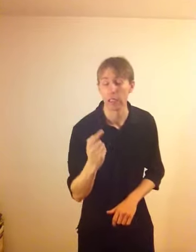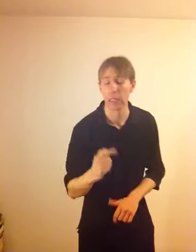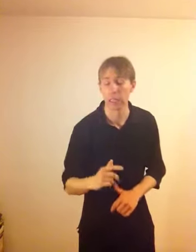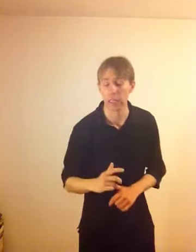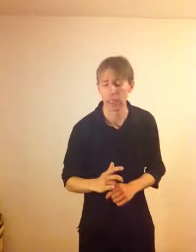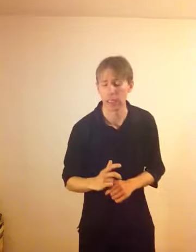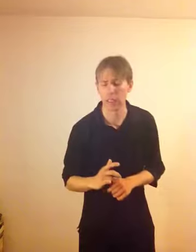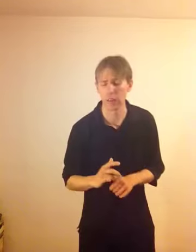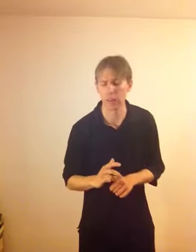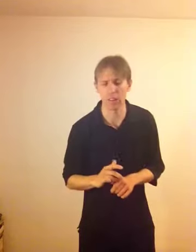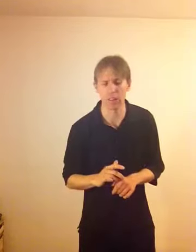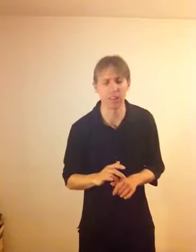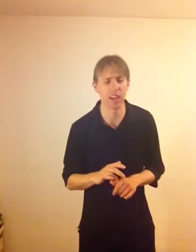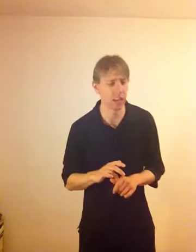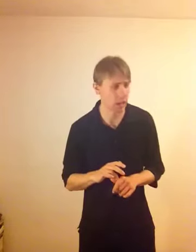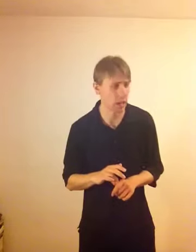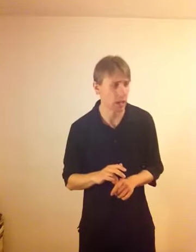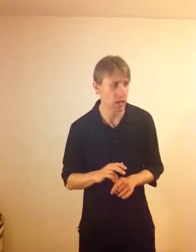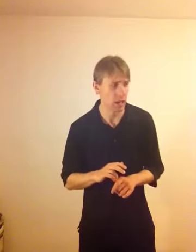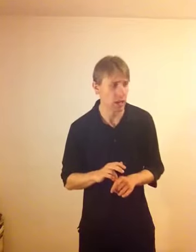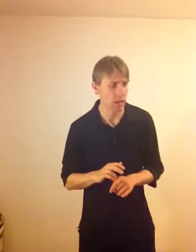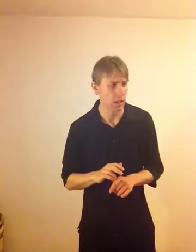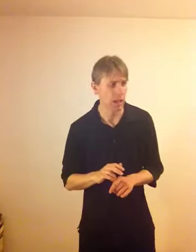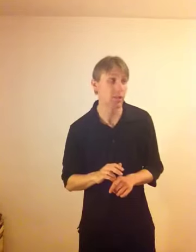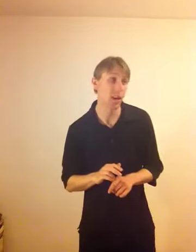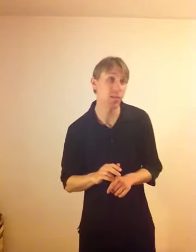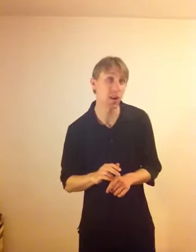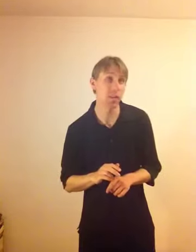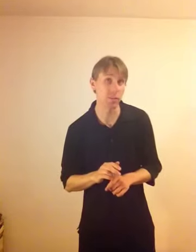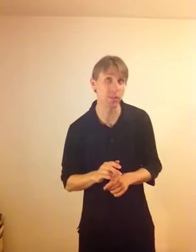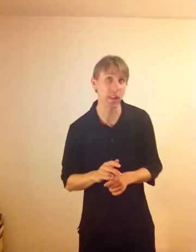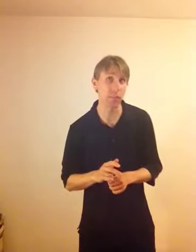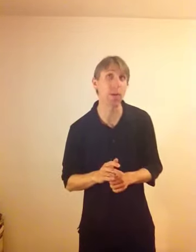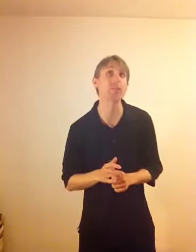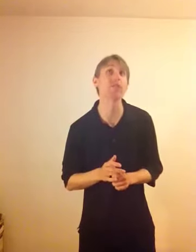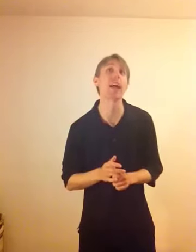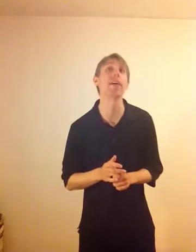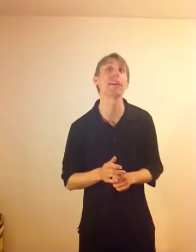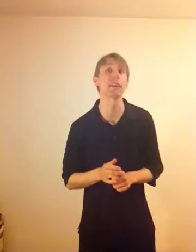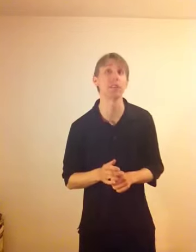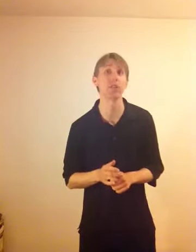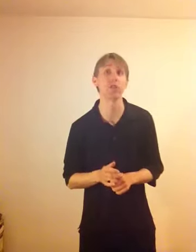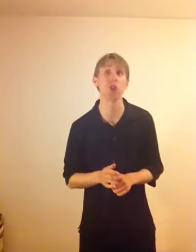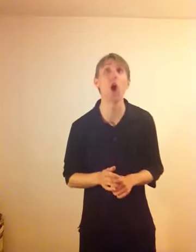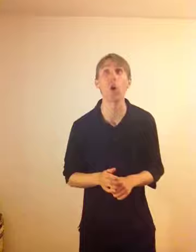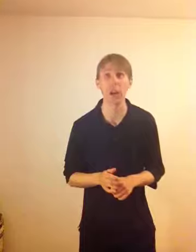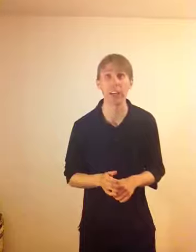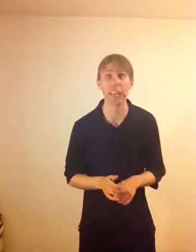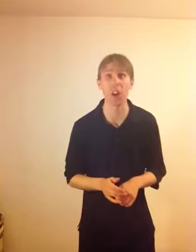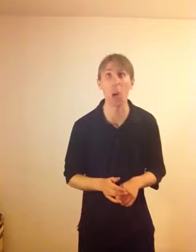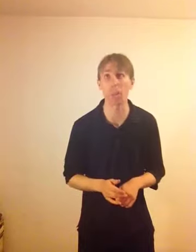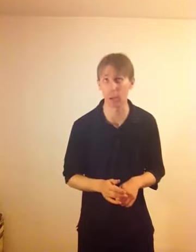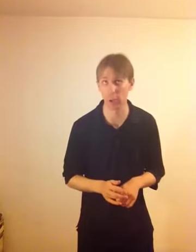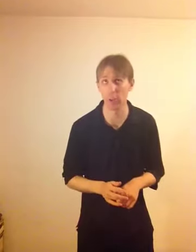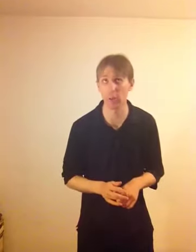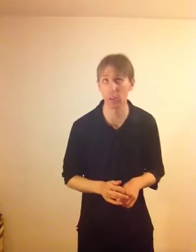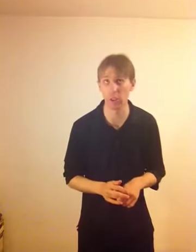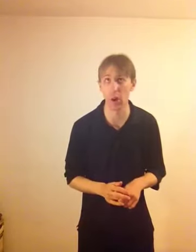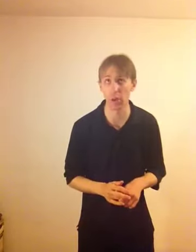Er, the oddest thing. And sometimes they burst out into song at inopportune times.